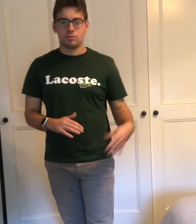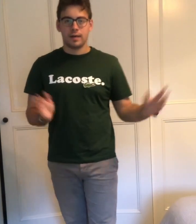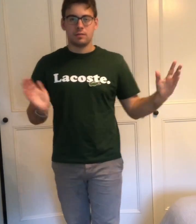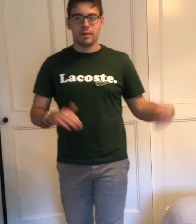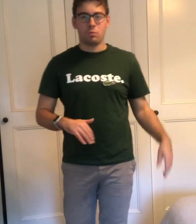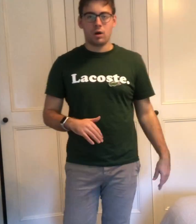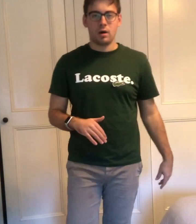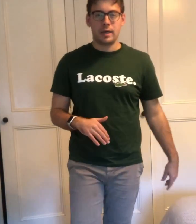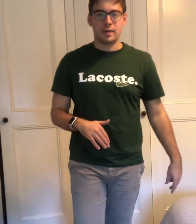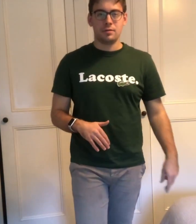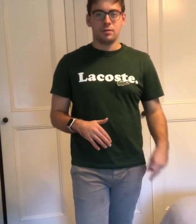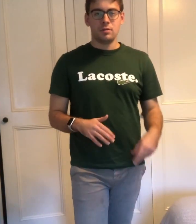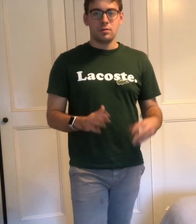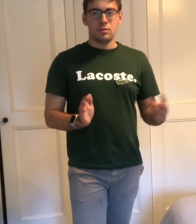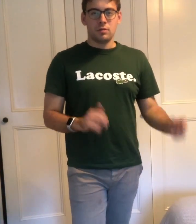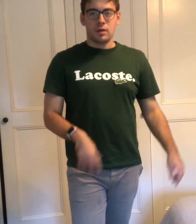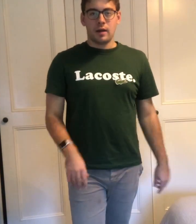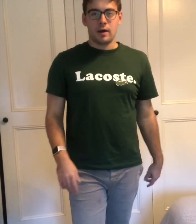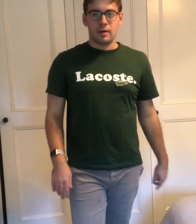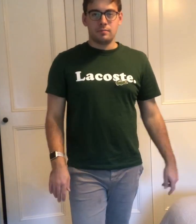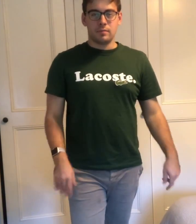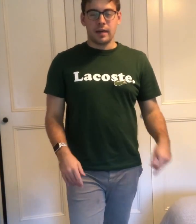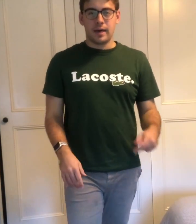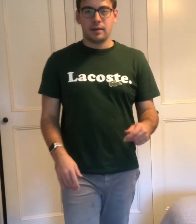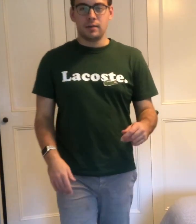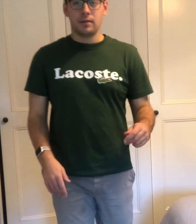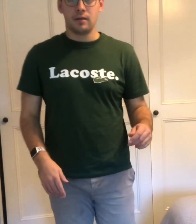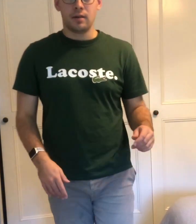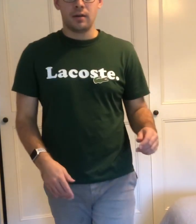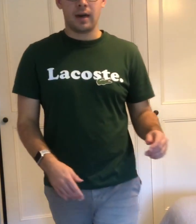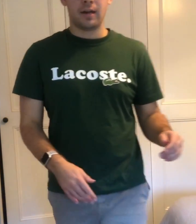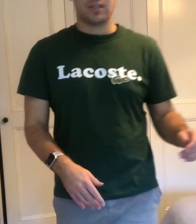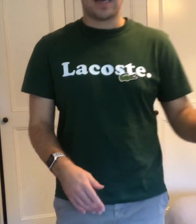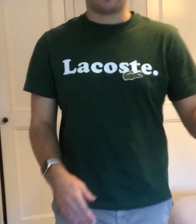Try some of their wine. Yeah, Harry Jez out.